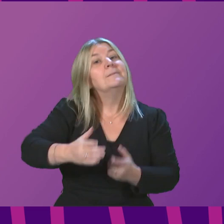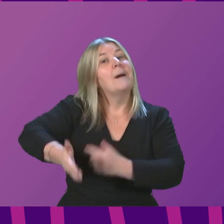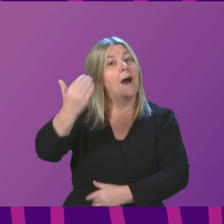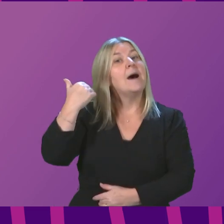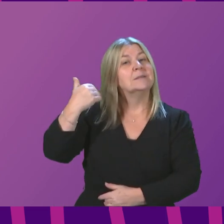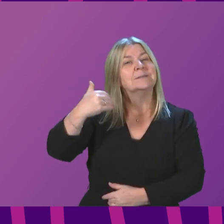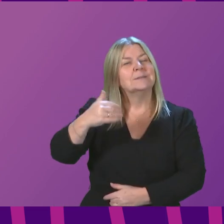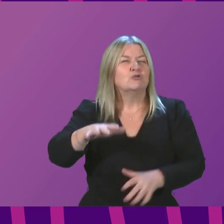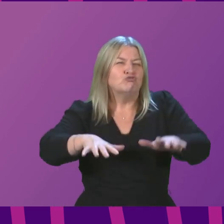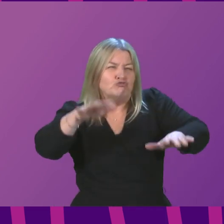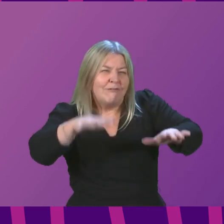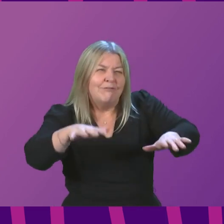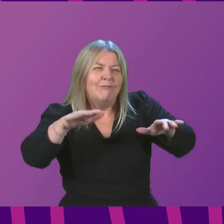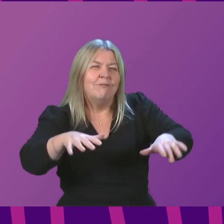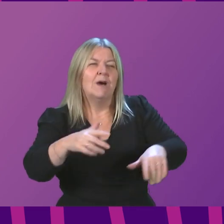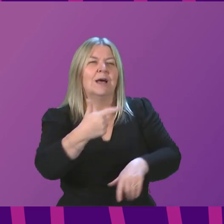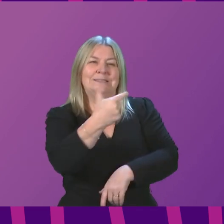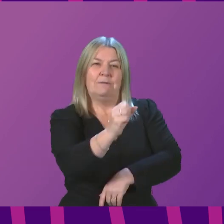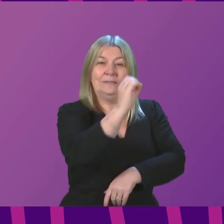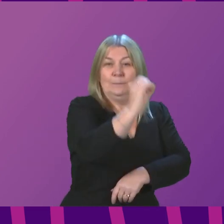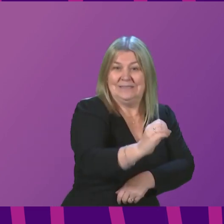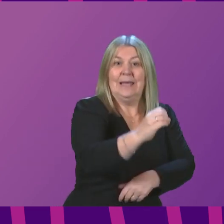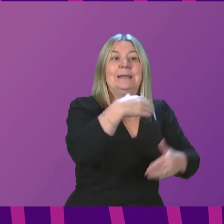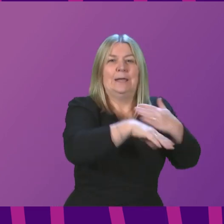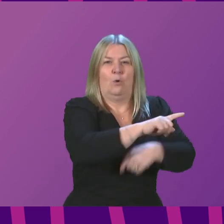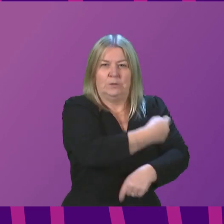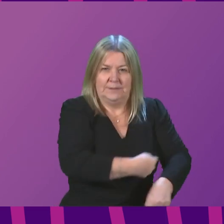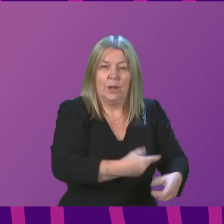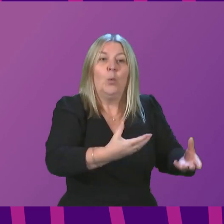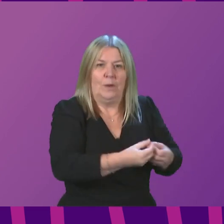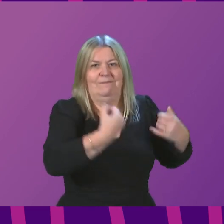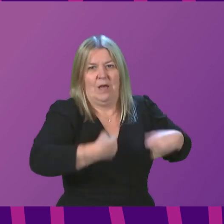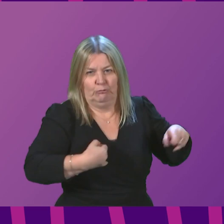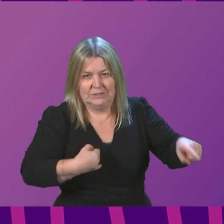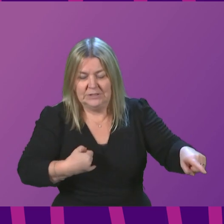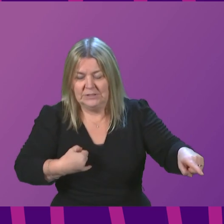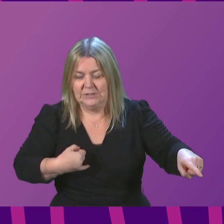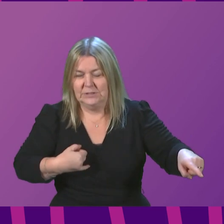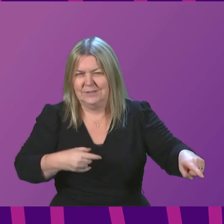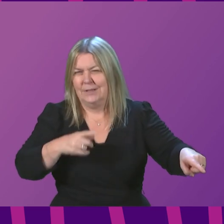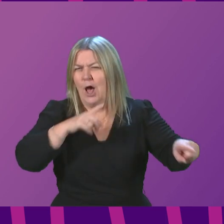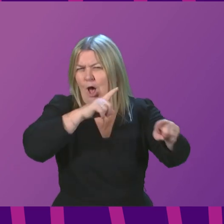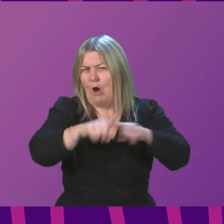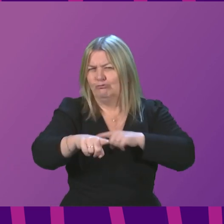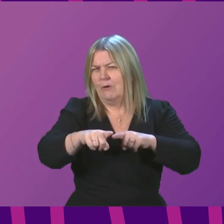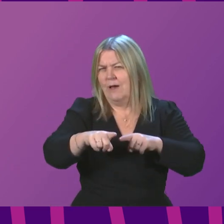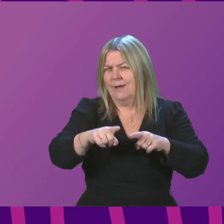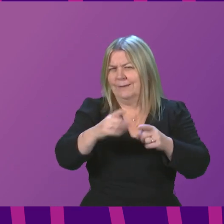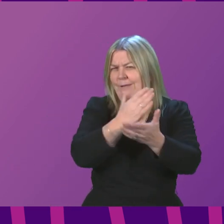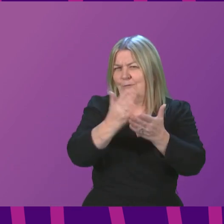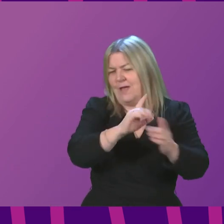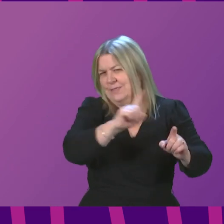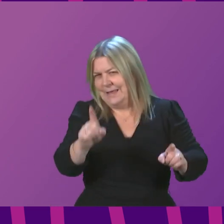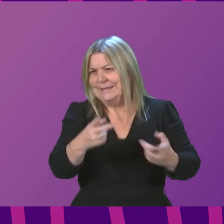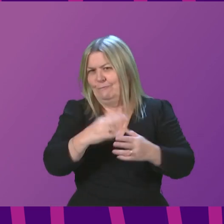roughly, very roughly, 70 per cent in hospital. I will correct myself later if I am getting these figures wrong, but